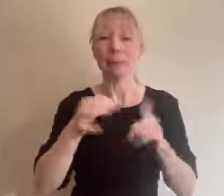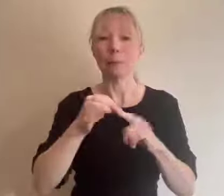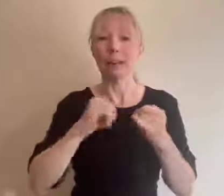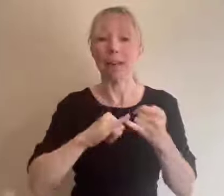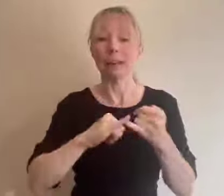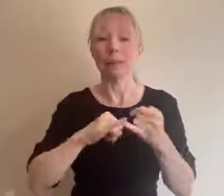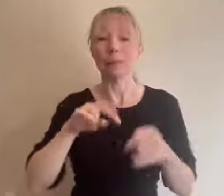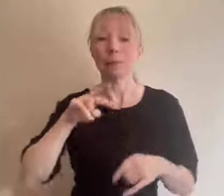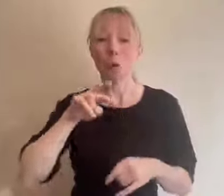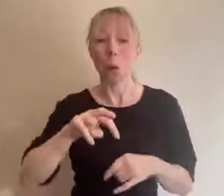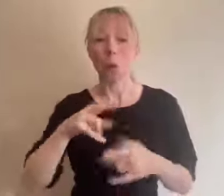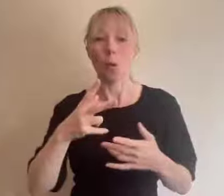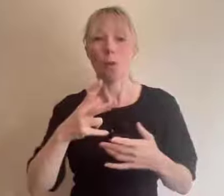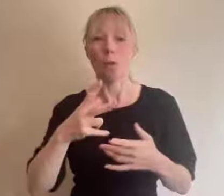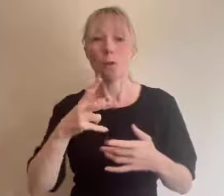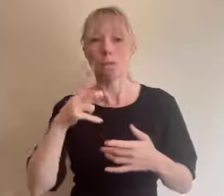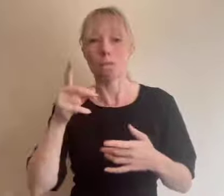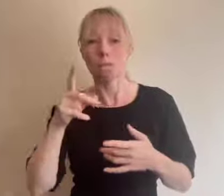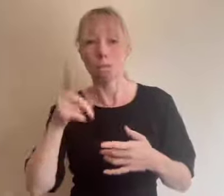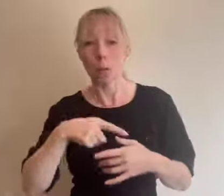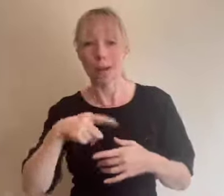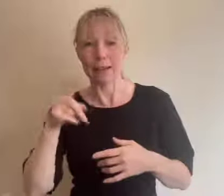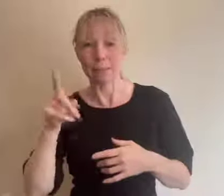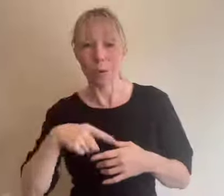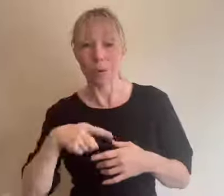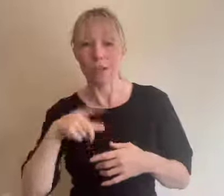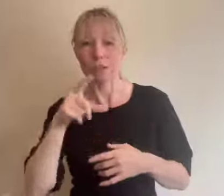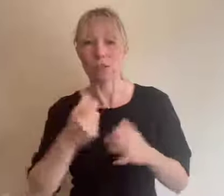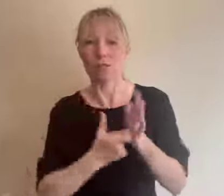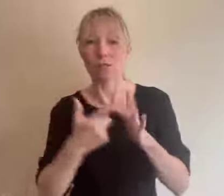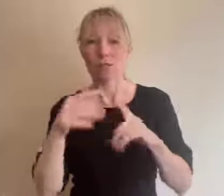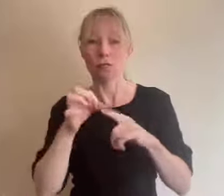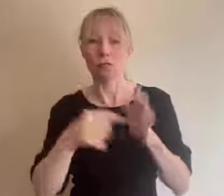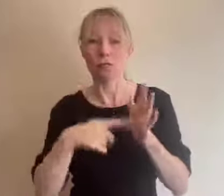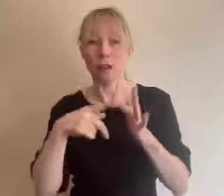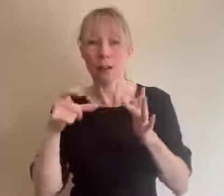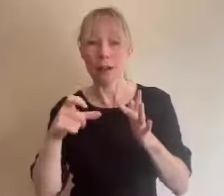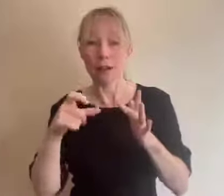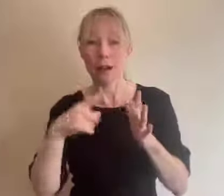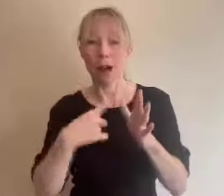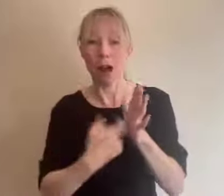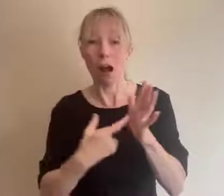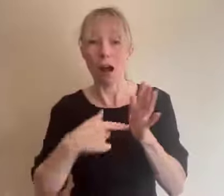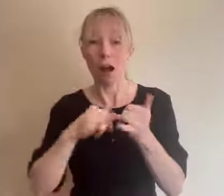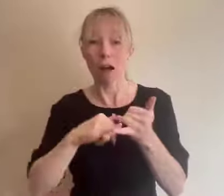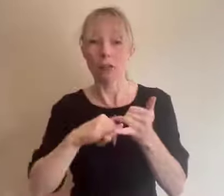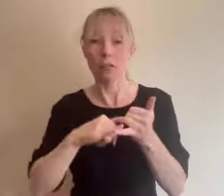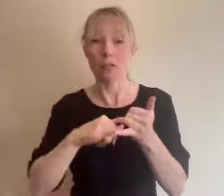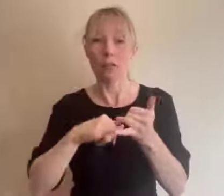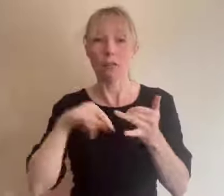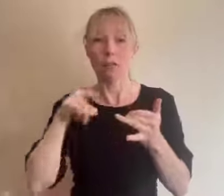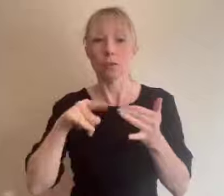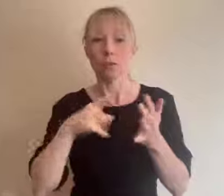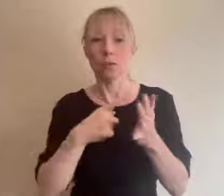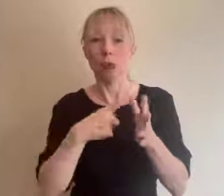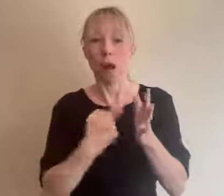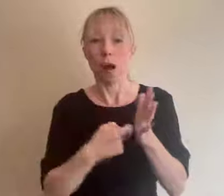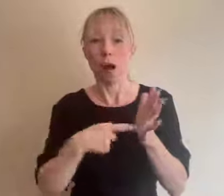forward dash forward dash dash crypticarts.org forward dash a hyphen guide hyphen